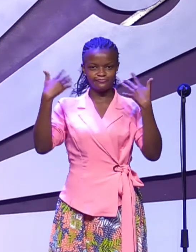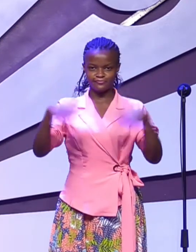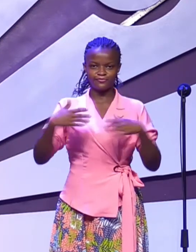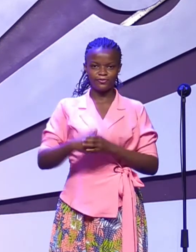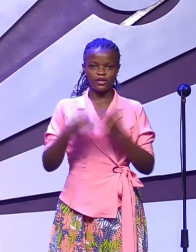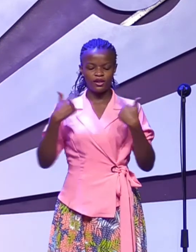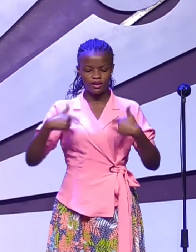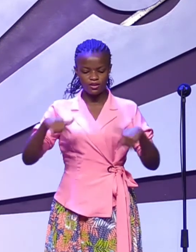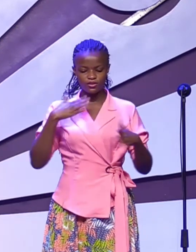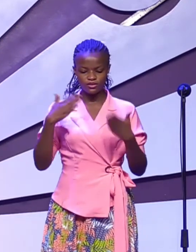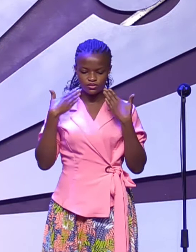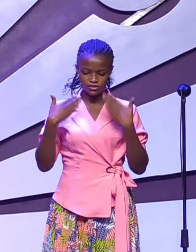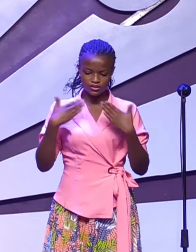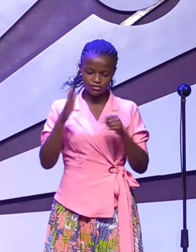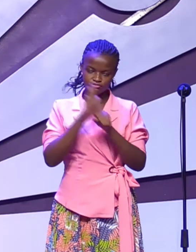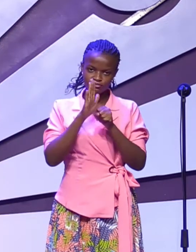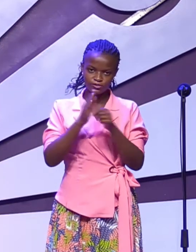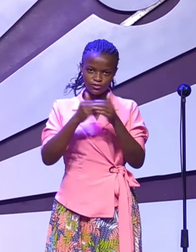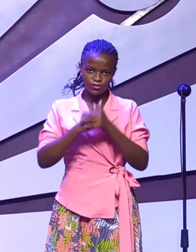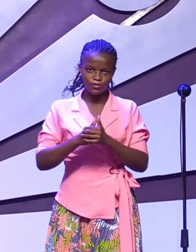We want to thank the worship team.